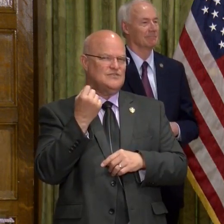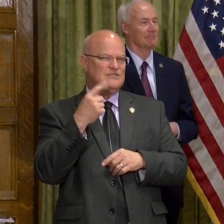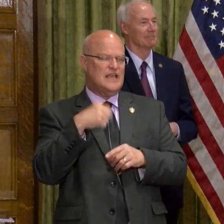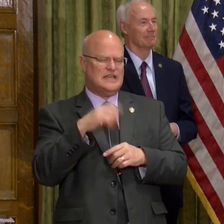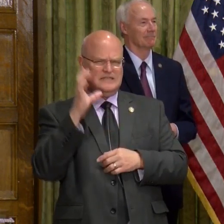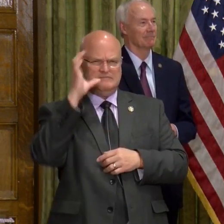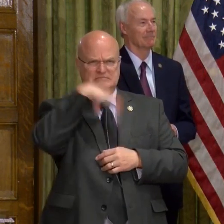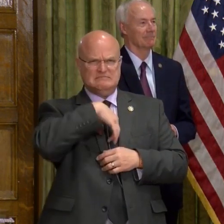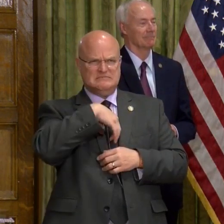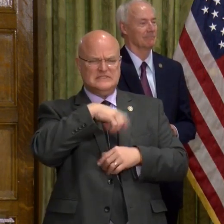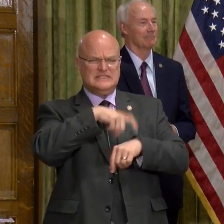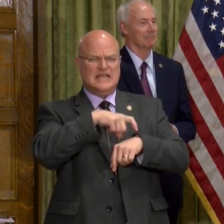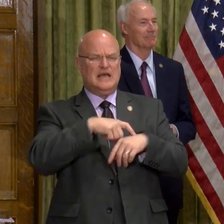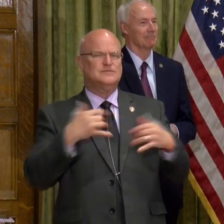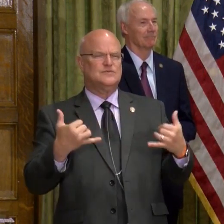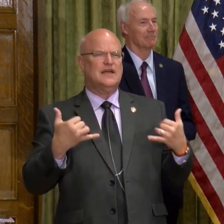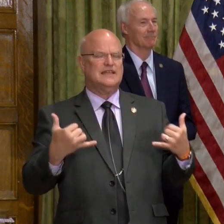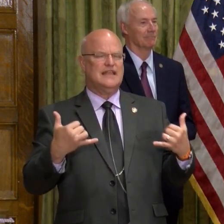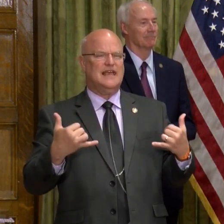unusual and fluid environment,